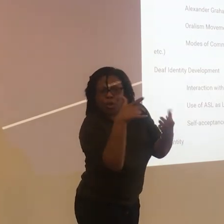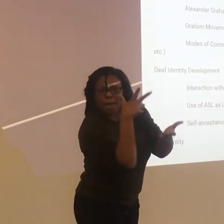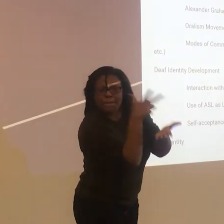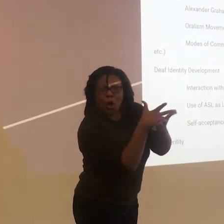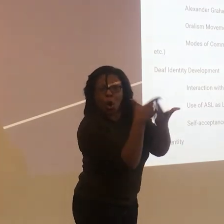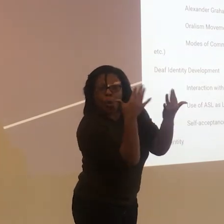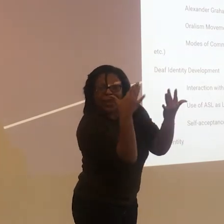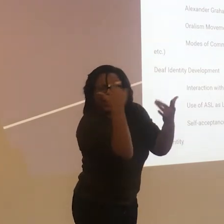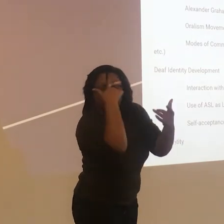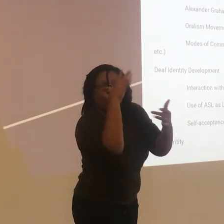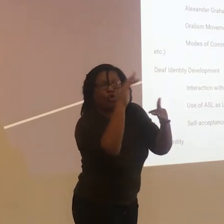replying for me.